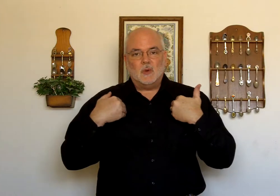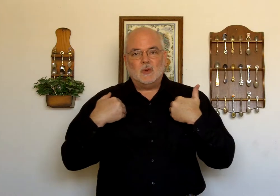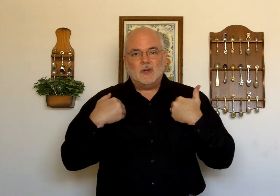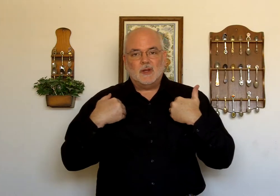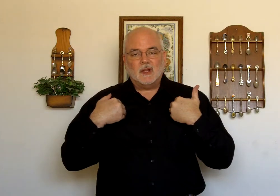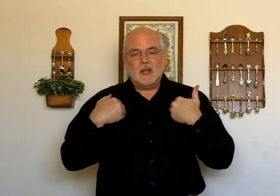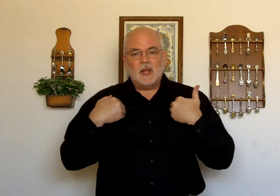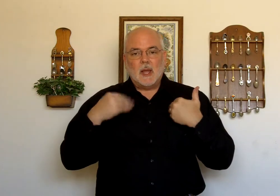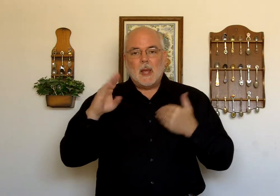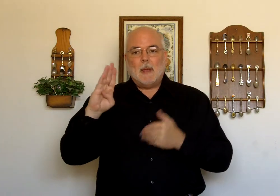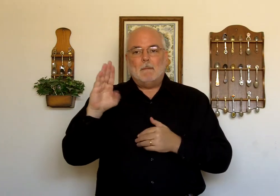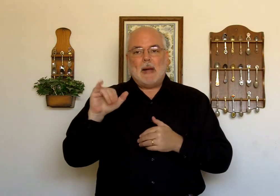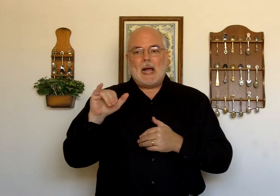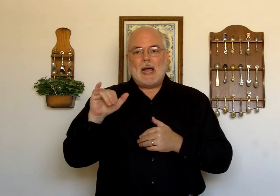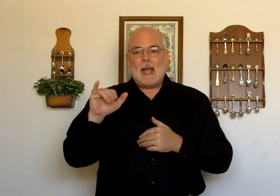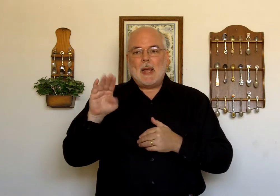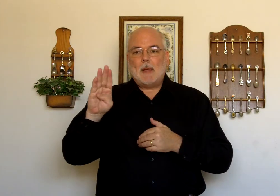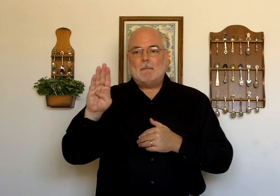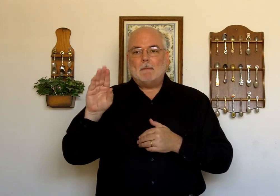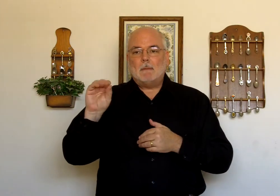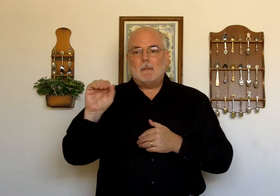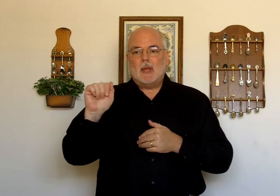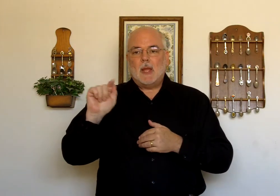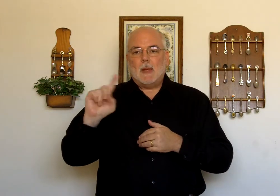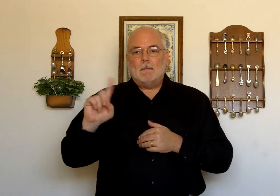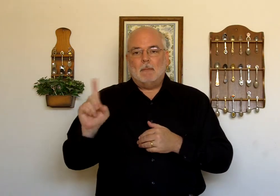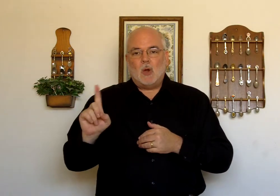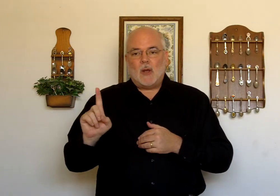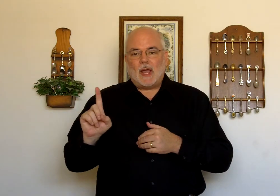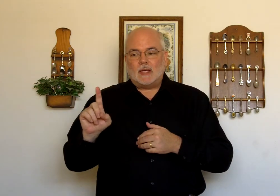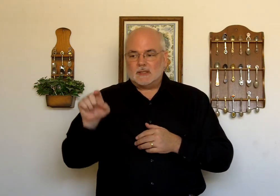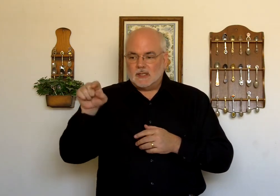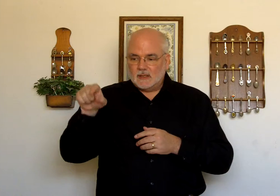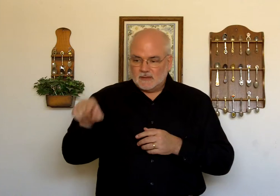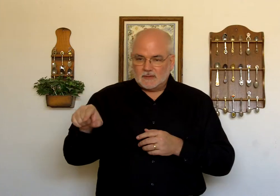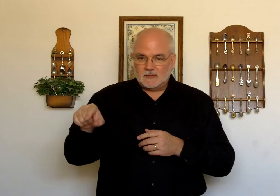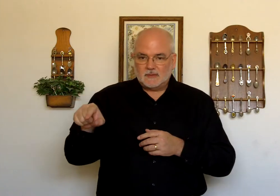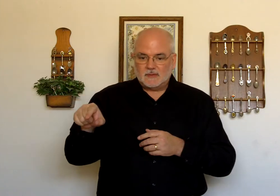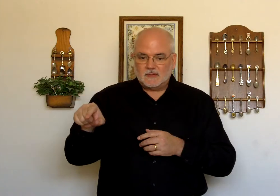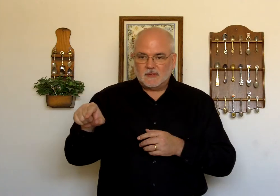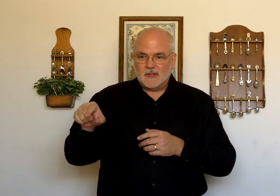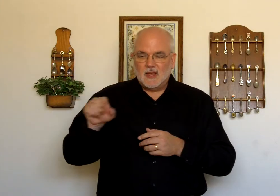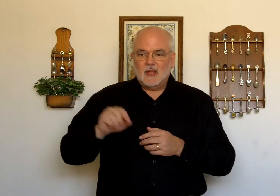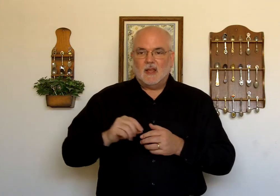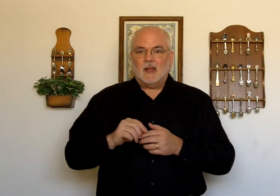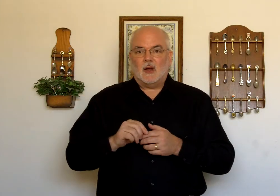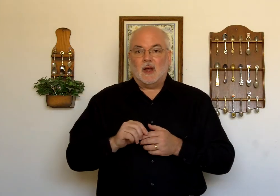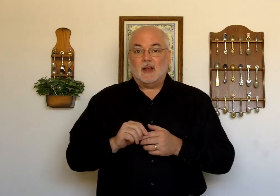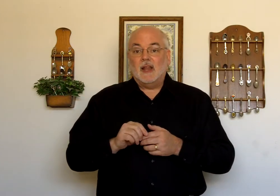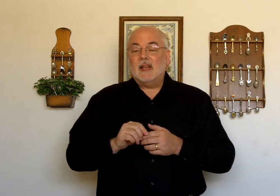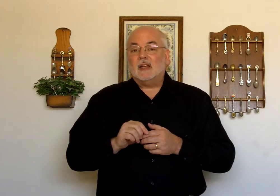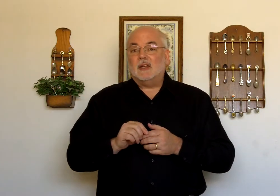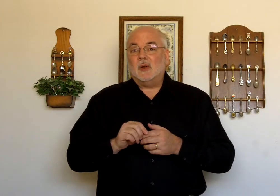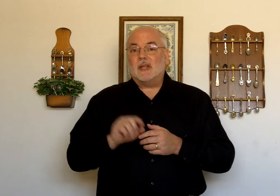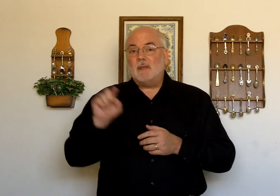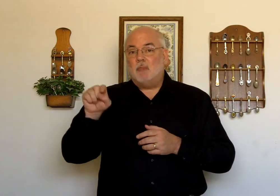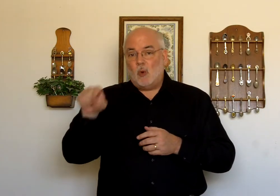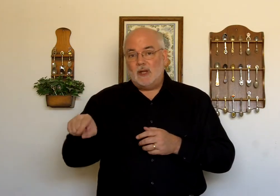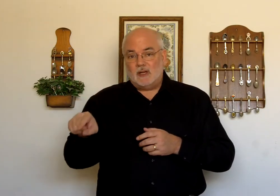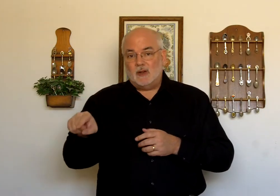Owned by Boaz. All right? Now, notice I pointed